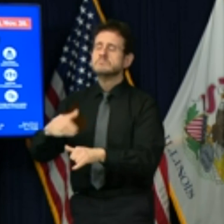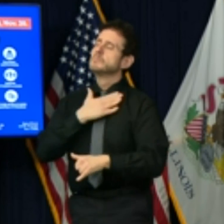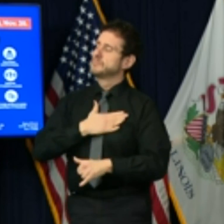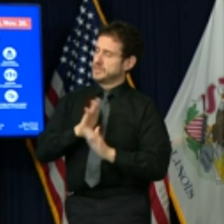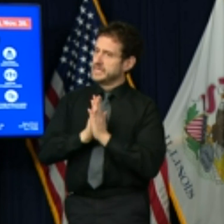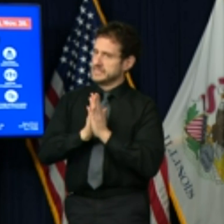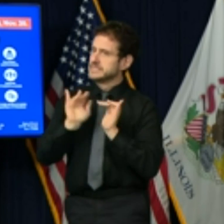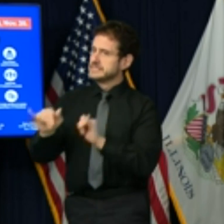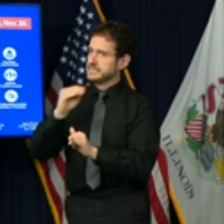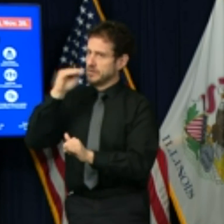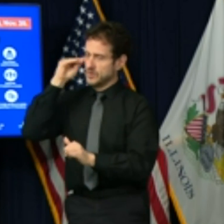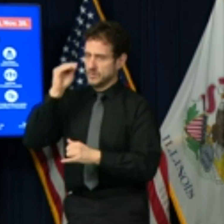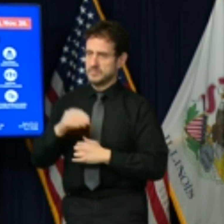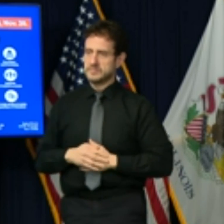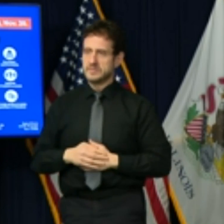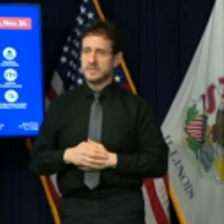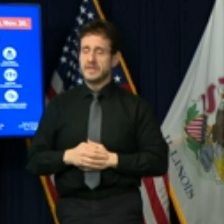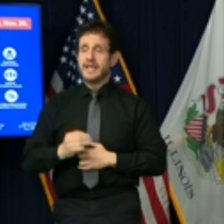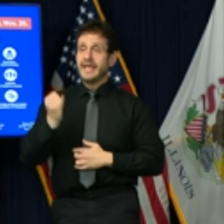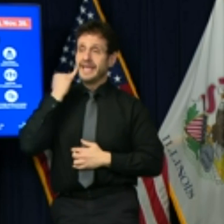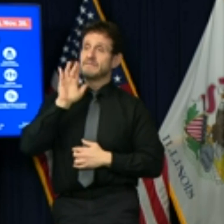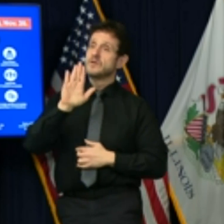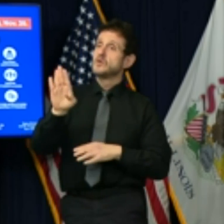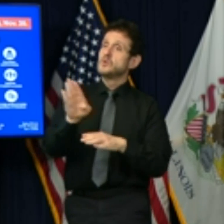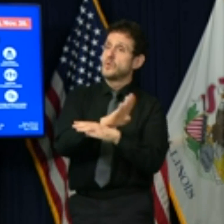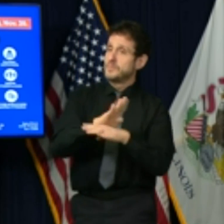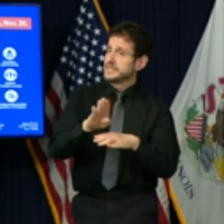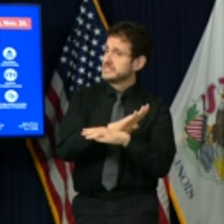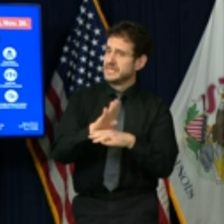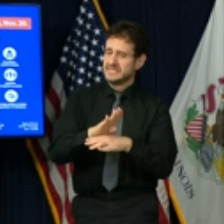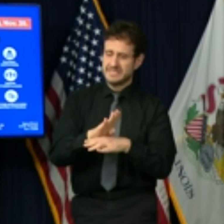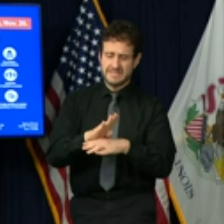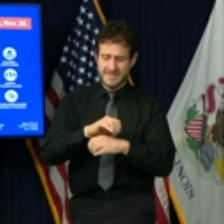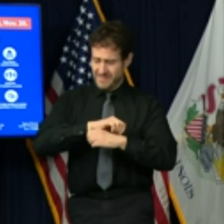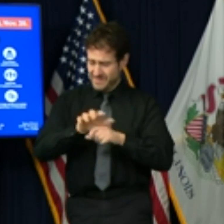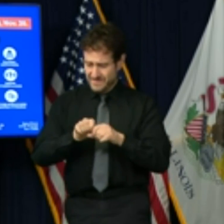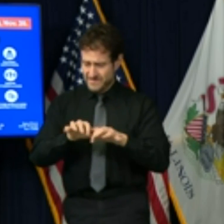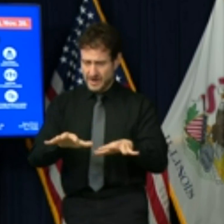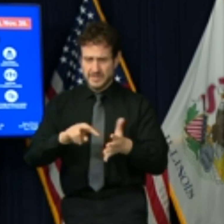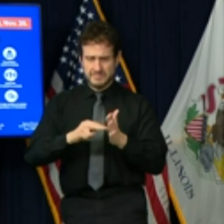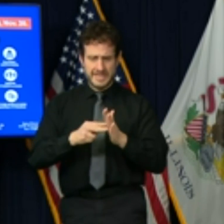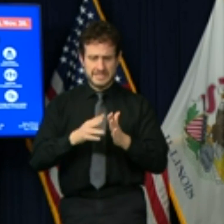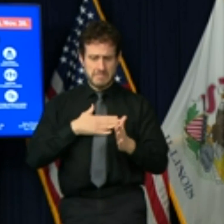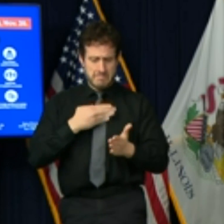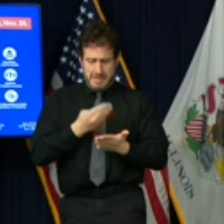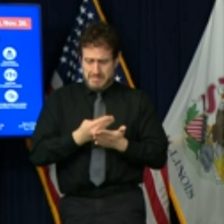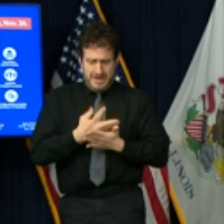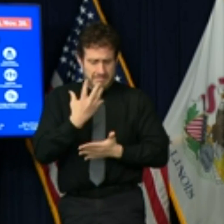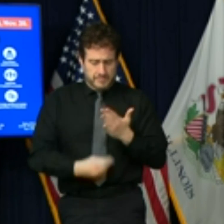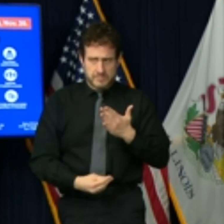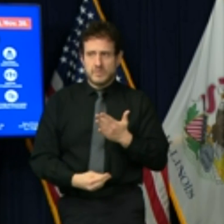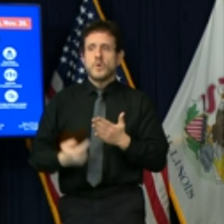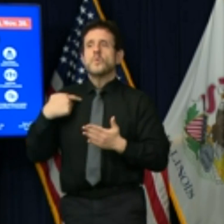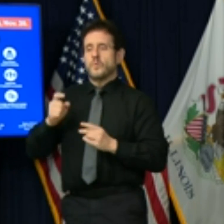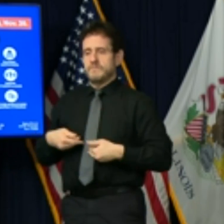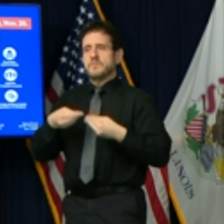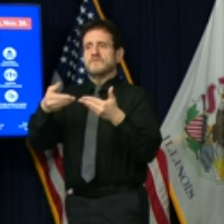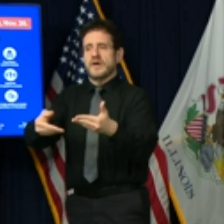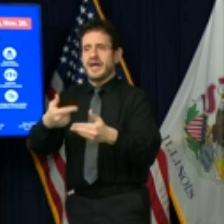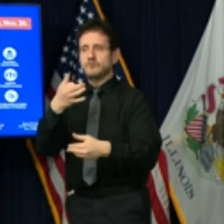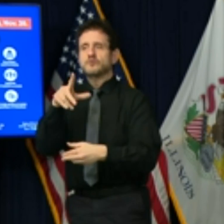affected by the virus, please apply for the business interruption grants that we created to help you through these times.